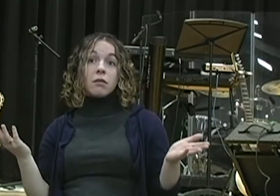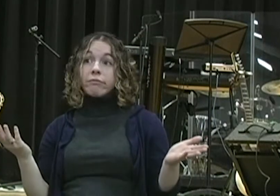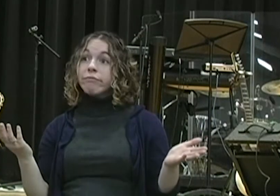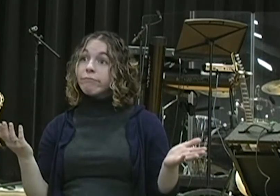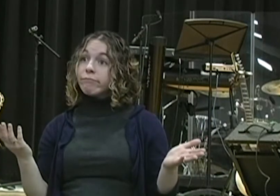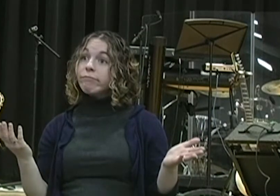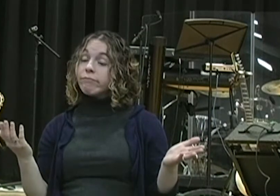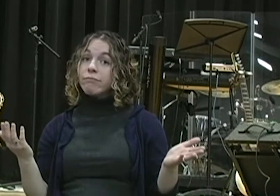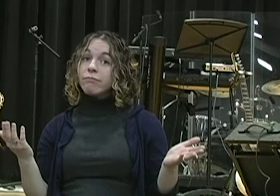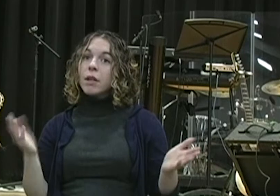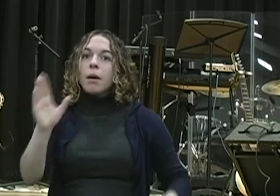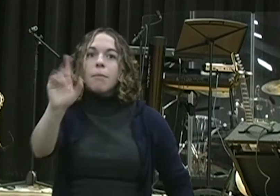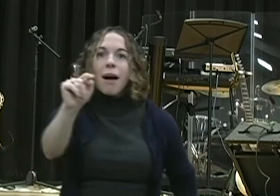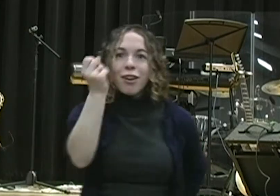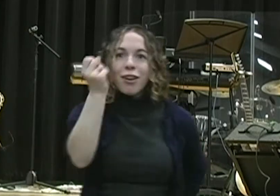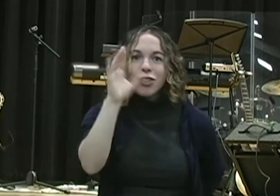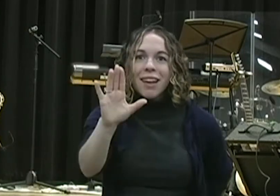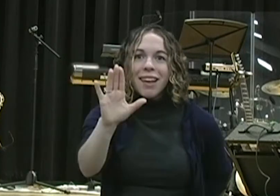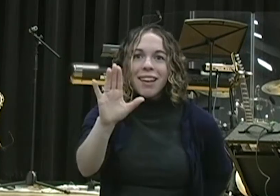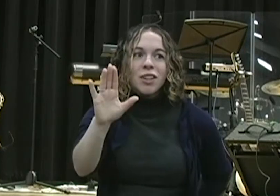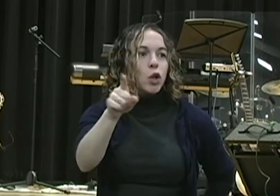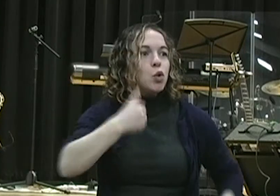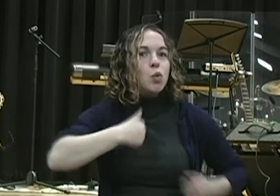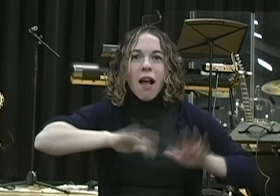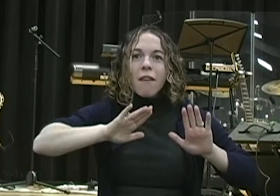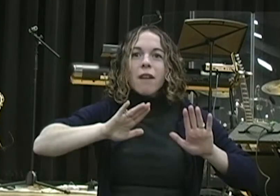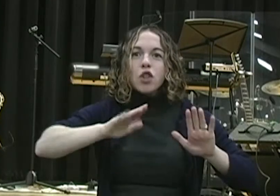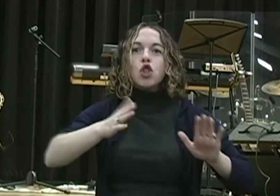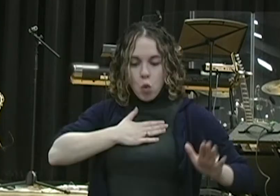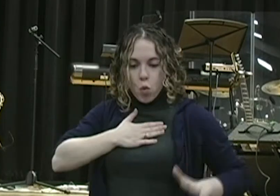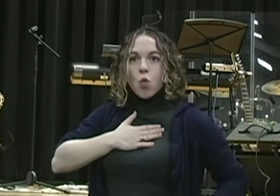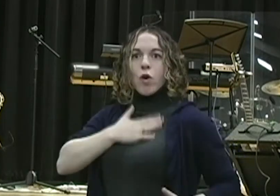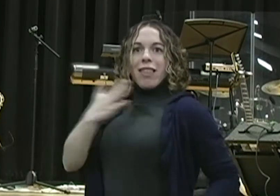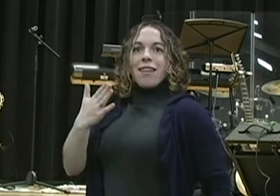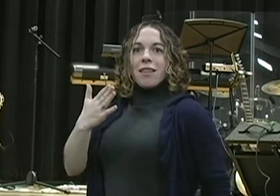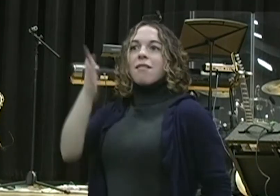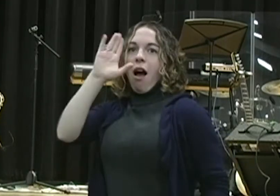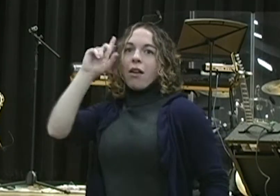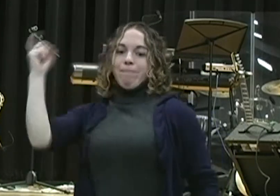But it will come from your heart, not from anybody else. And nobody has to, but we get to. Hallelujah.